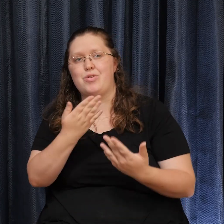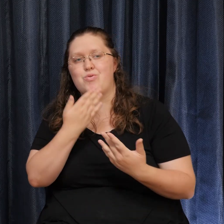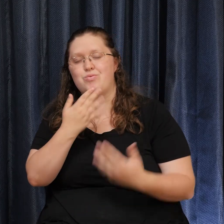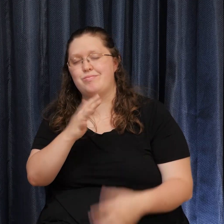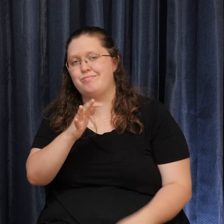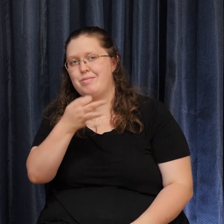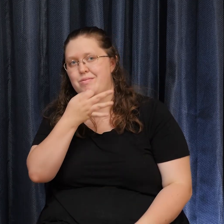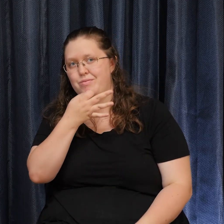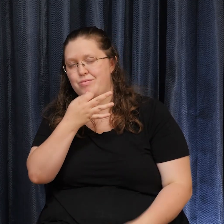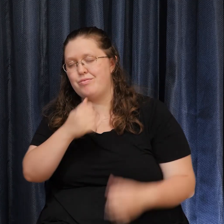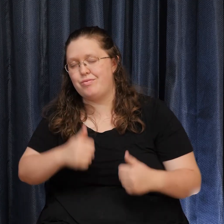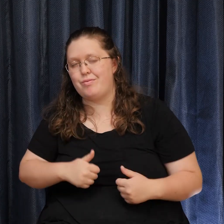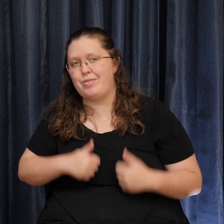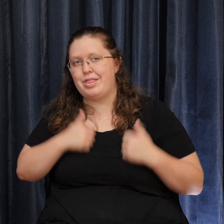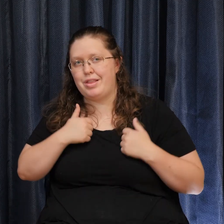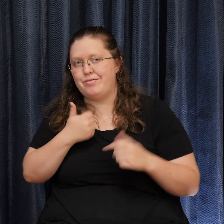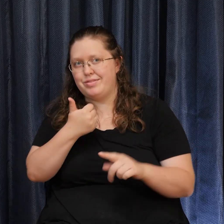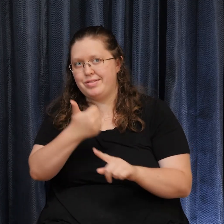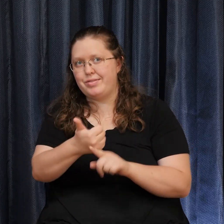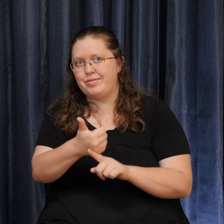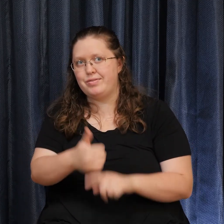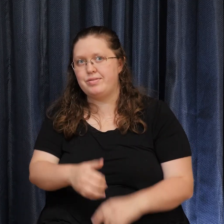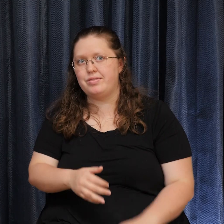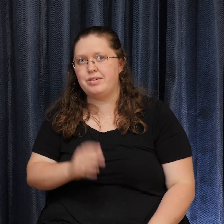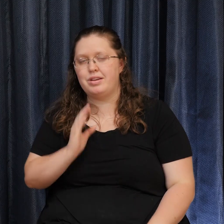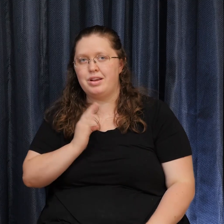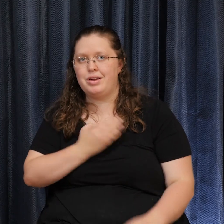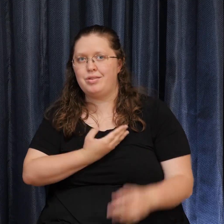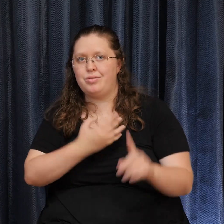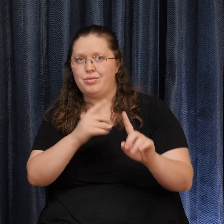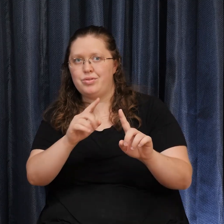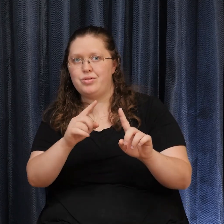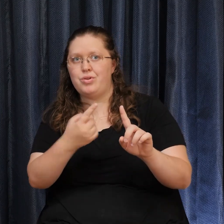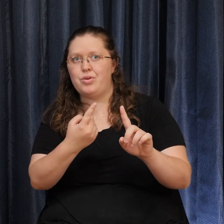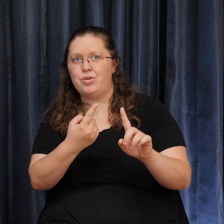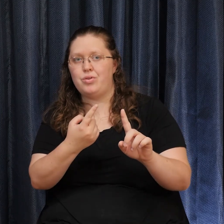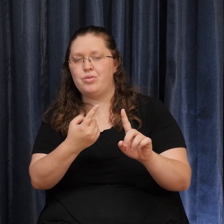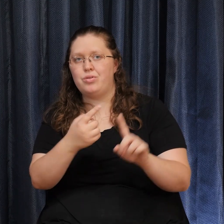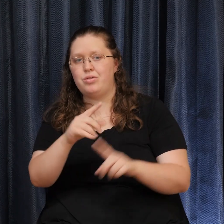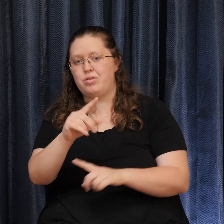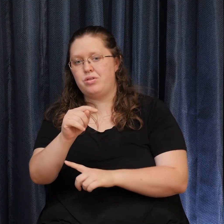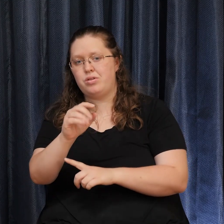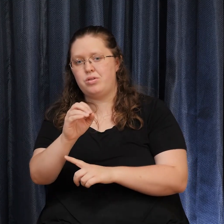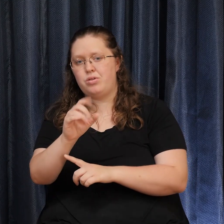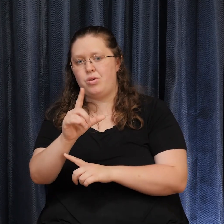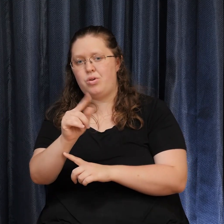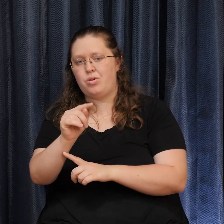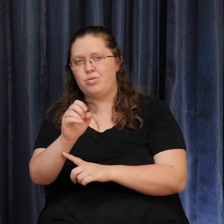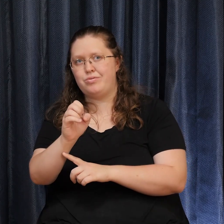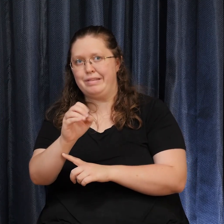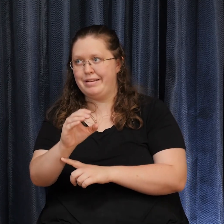life This is the goal Of the Toltec This is the path To personal freedom